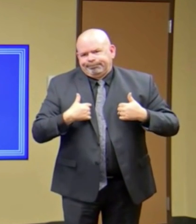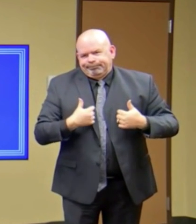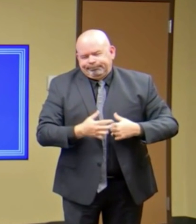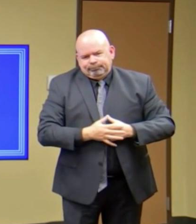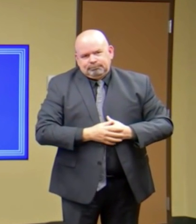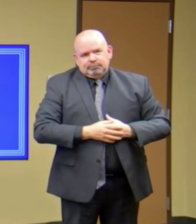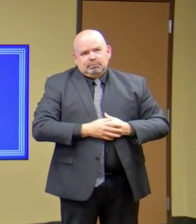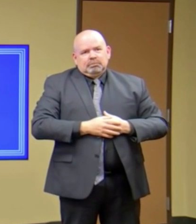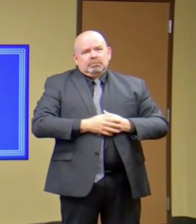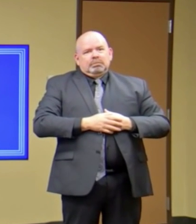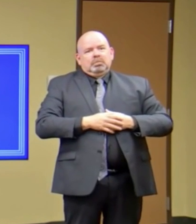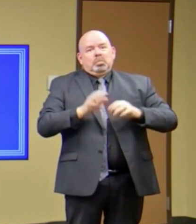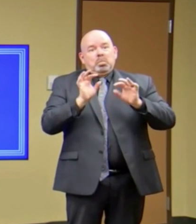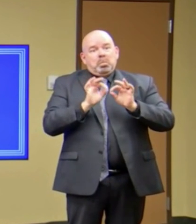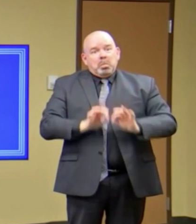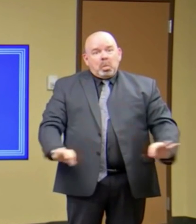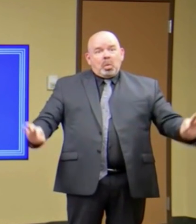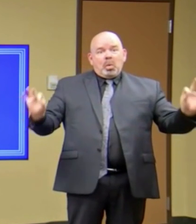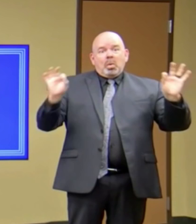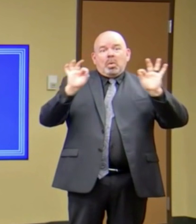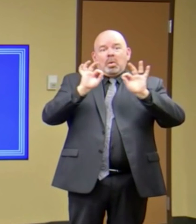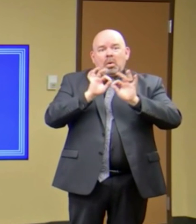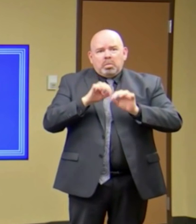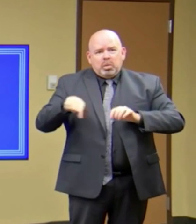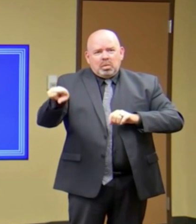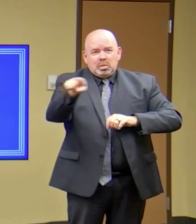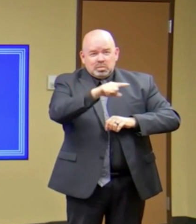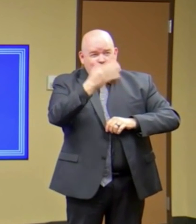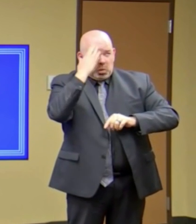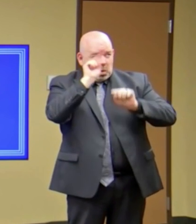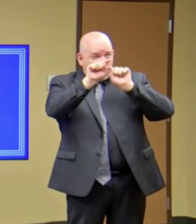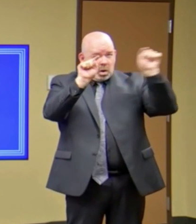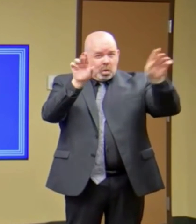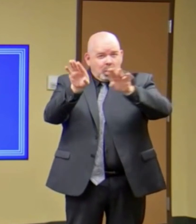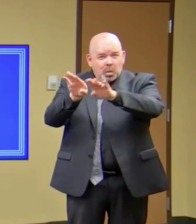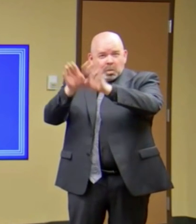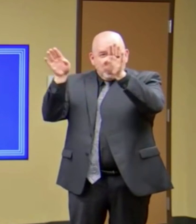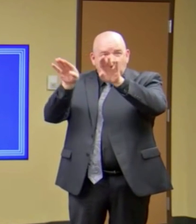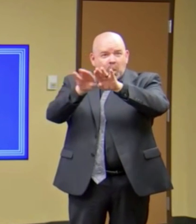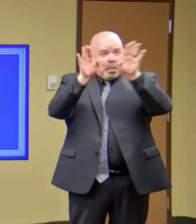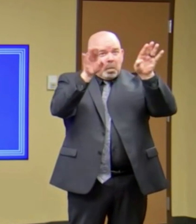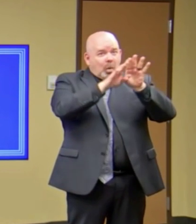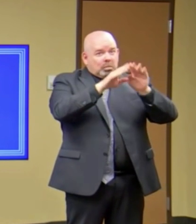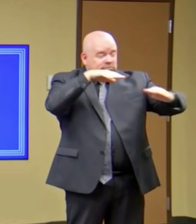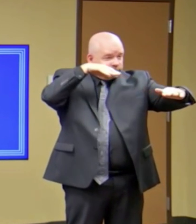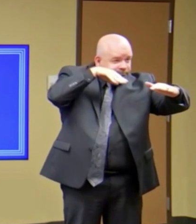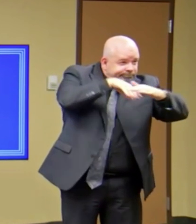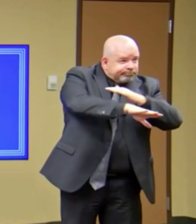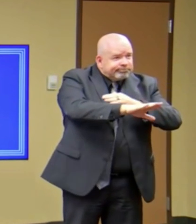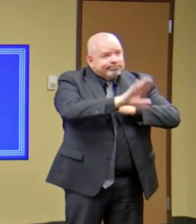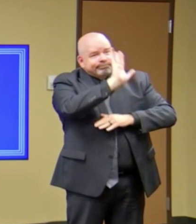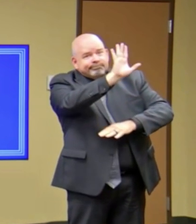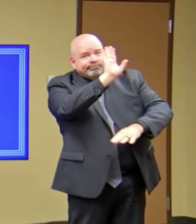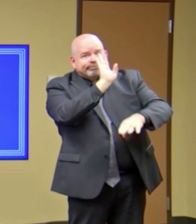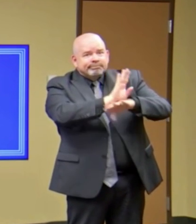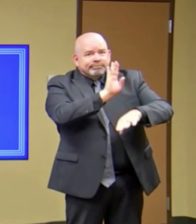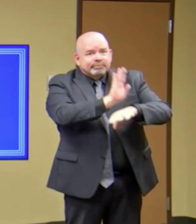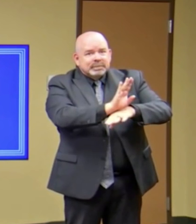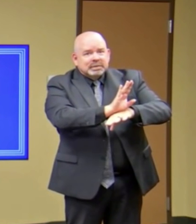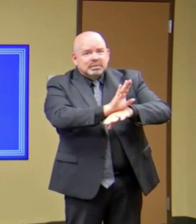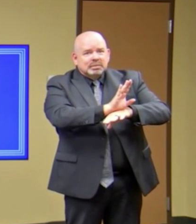things that are going to be open, ask yourself, okay? President Donald Trump